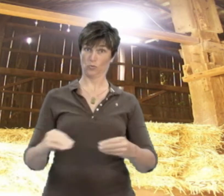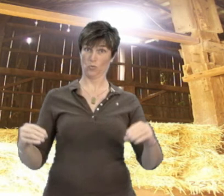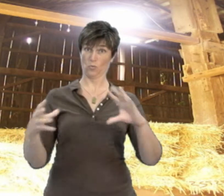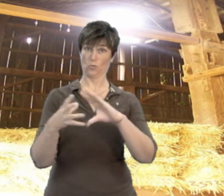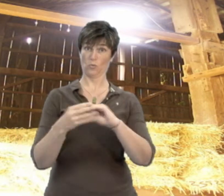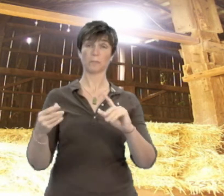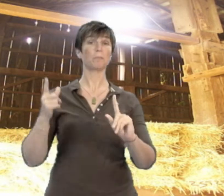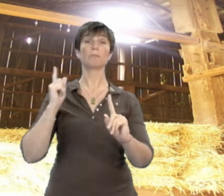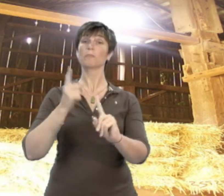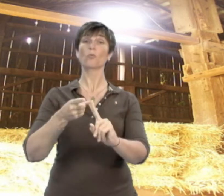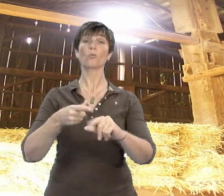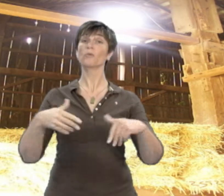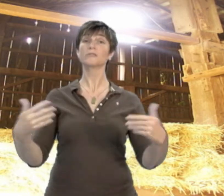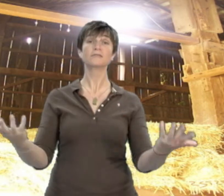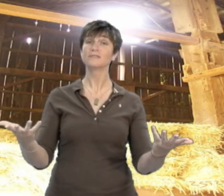The moral of the story is